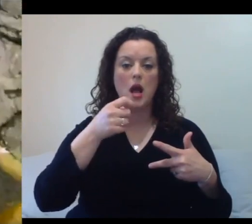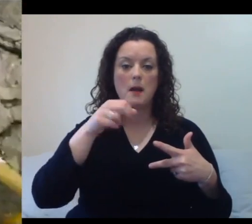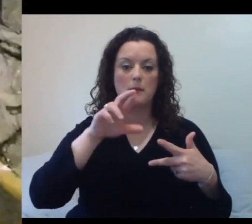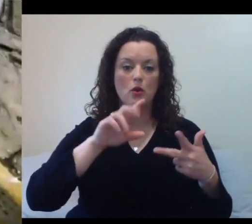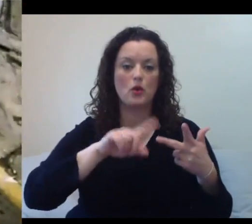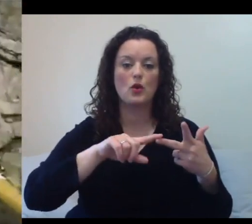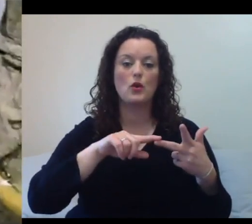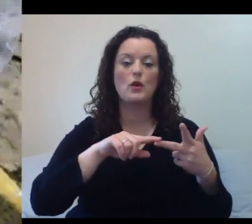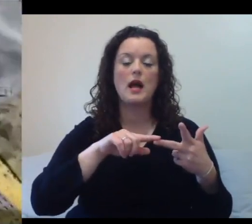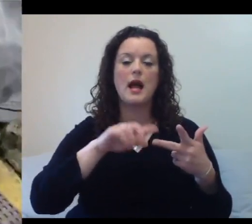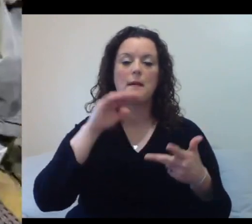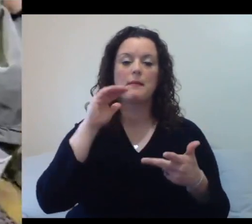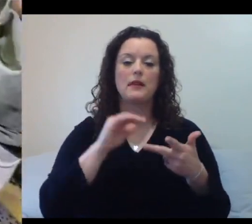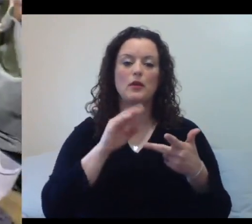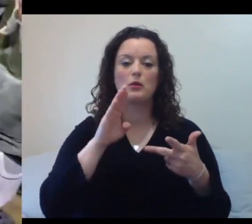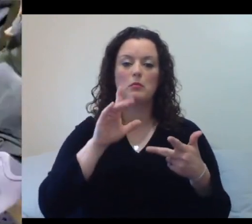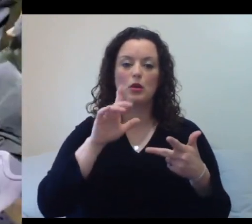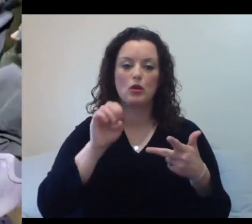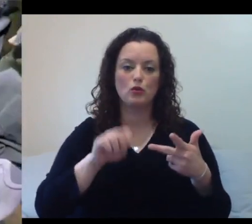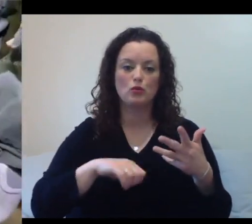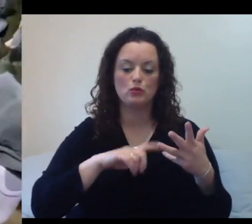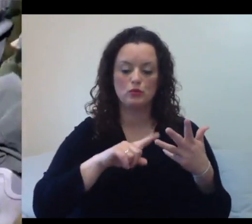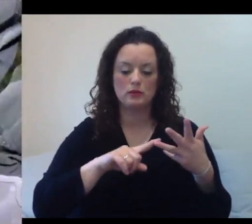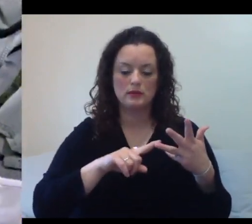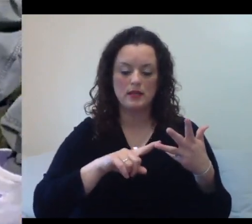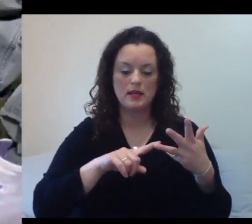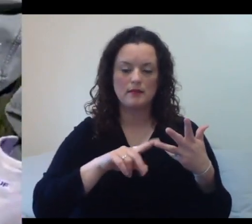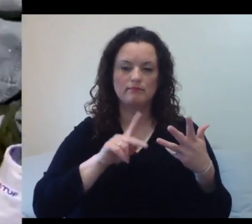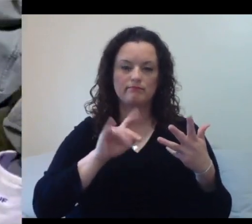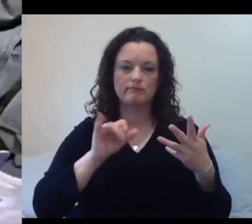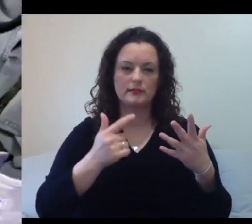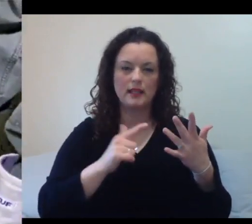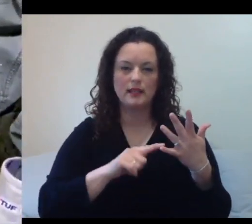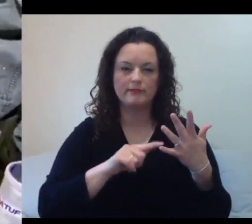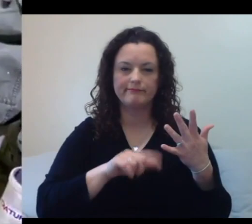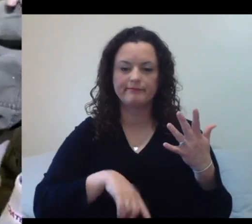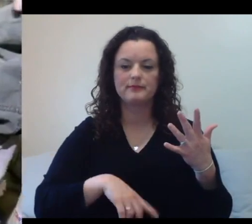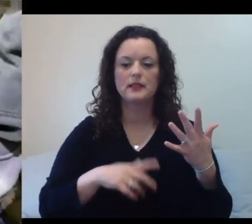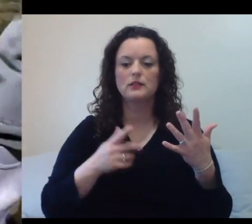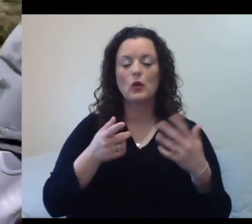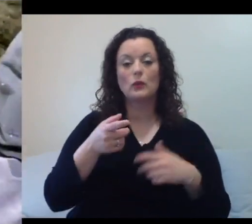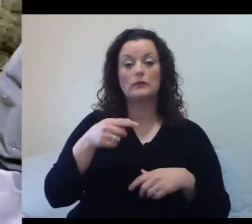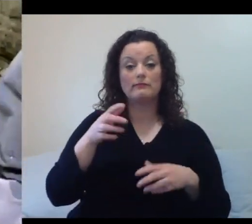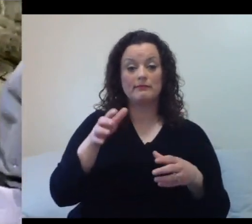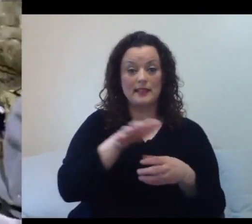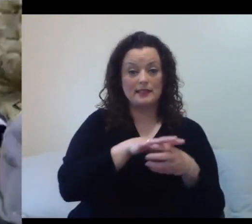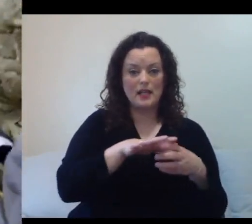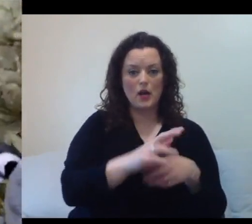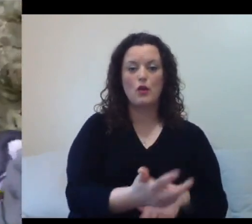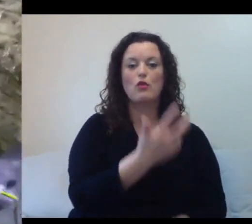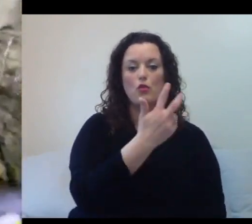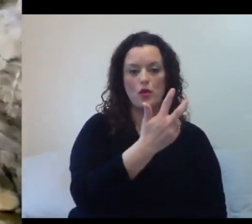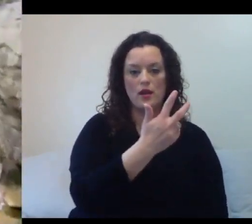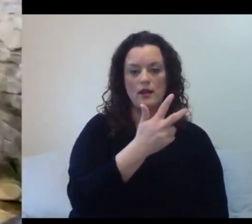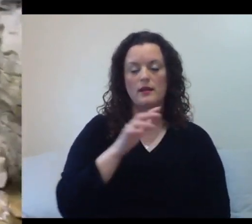the three Africans and Little Penguins are getting those brand new exhibits built right now. So, hopefully, those open this summer.